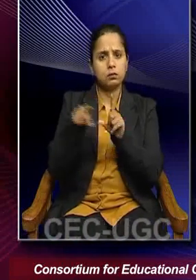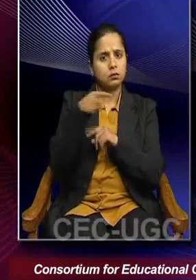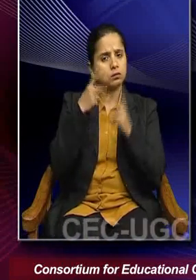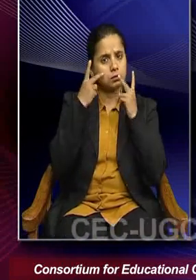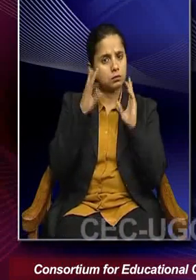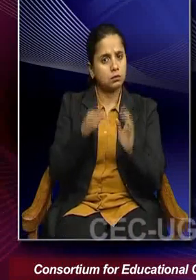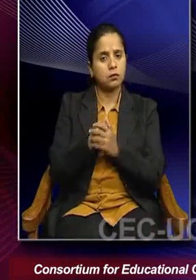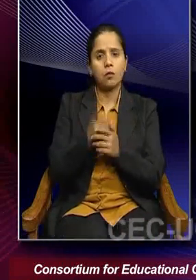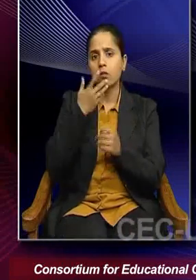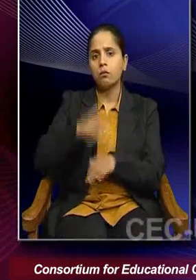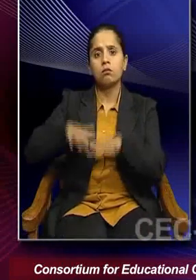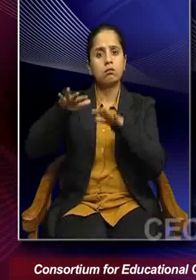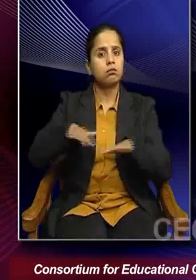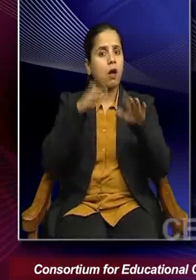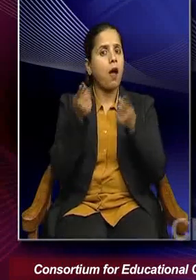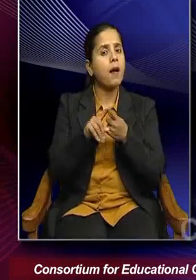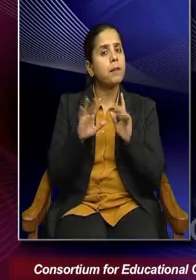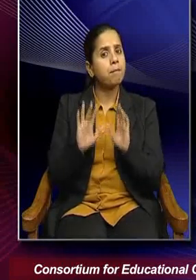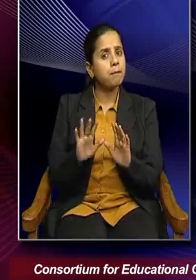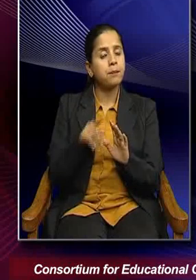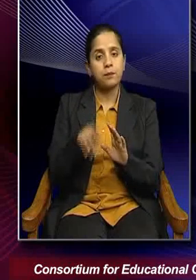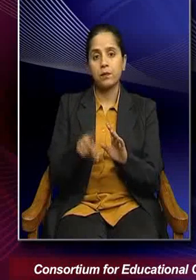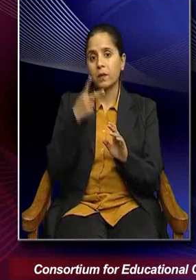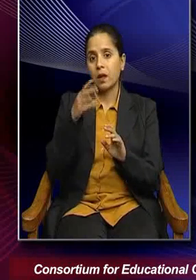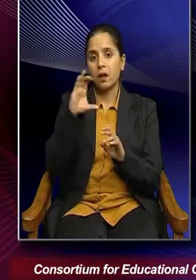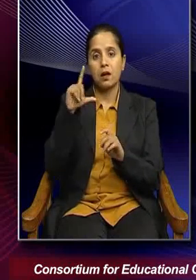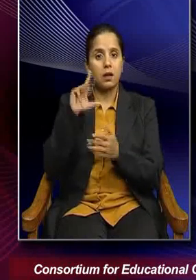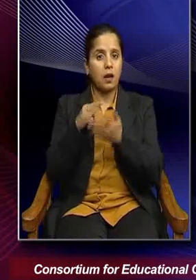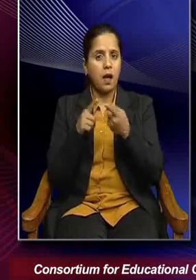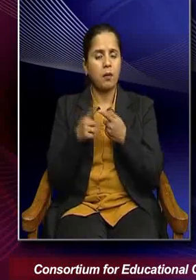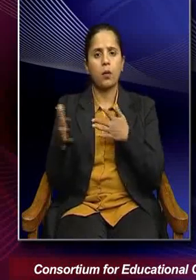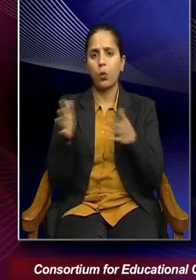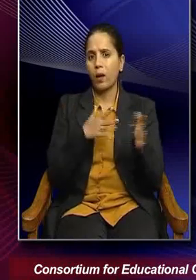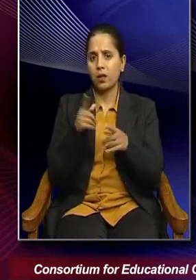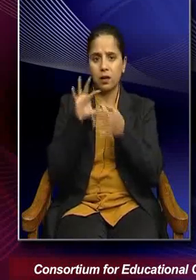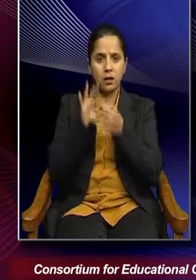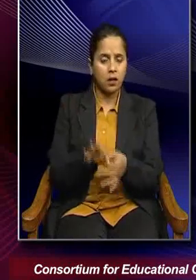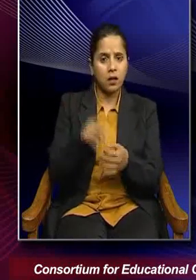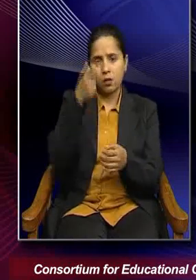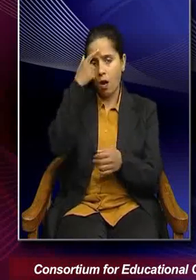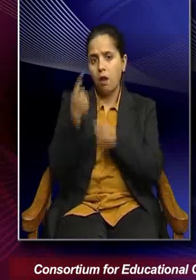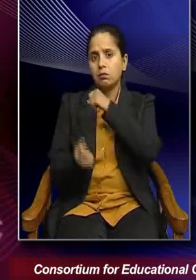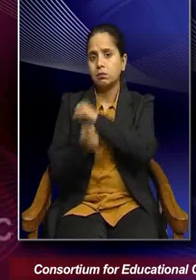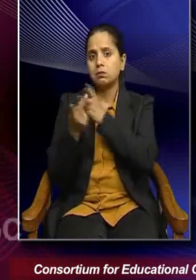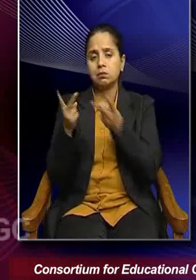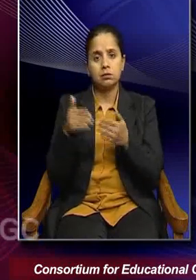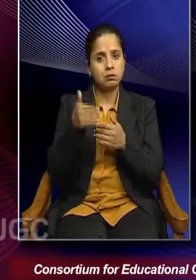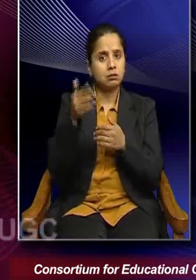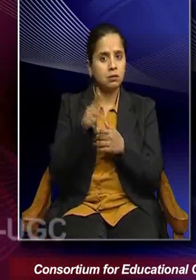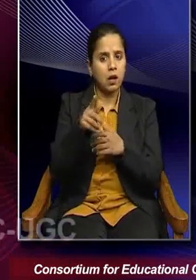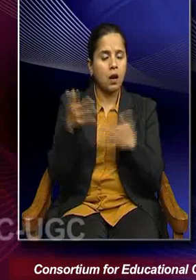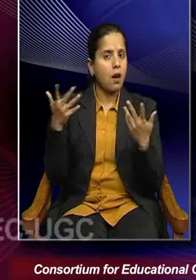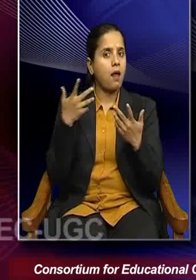know, episodes of floods. So, with these climate related weather related extreme events which triggers sudden